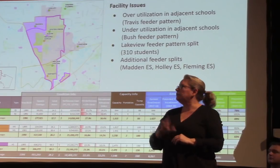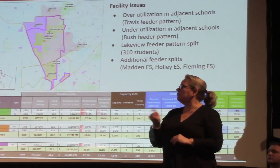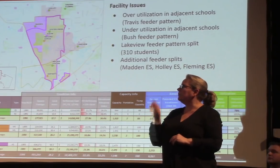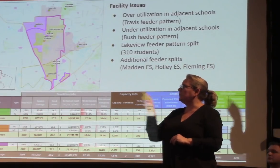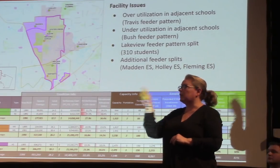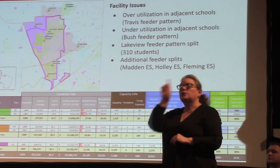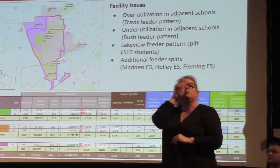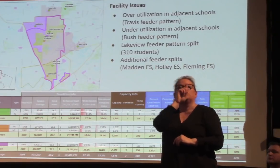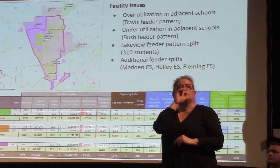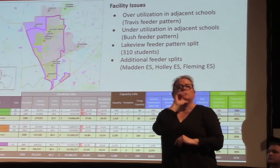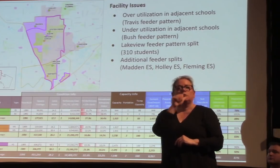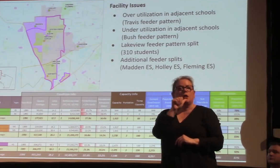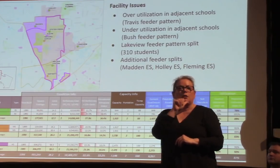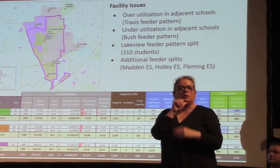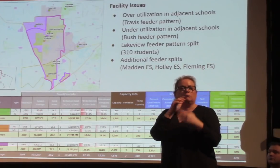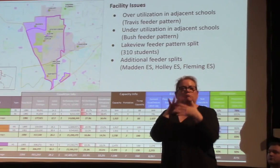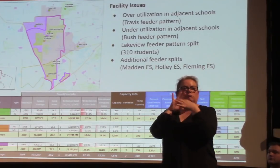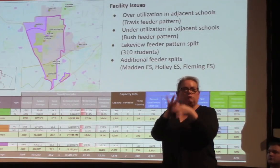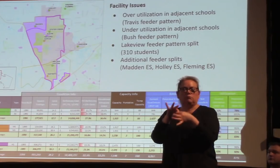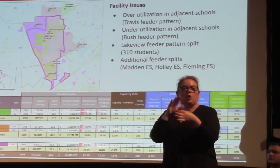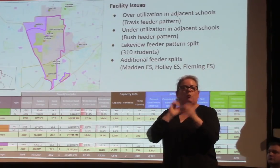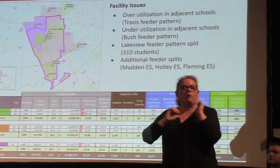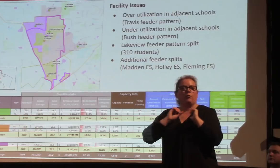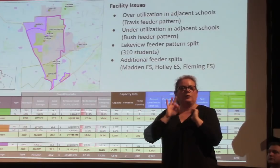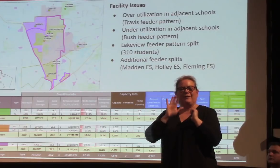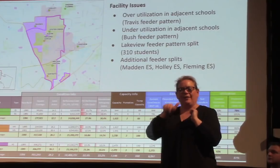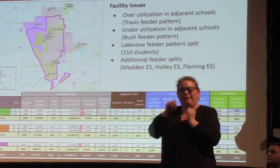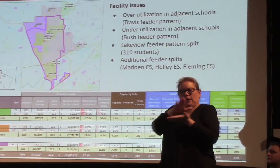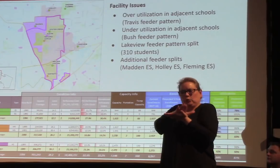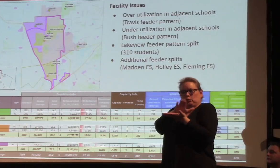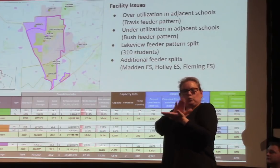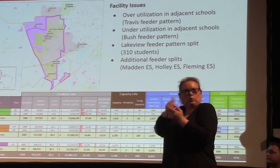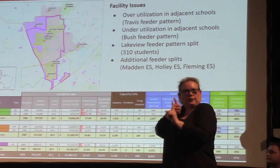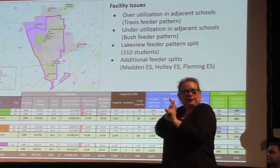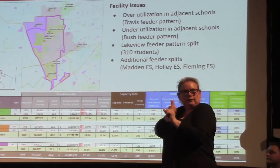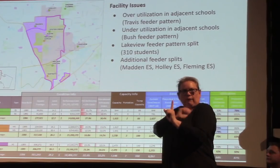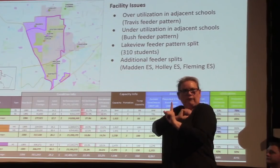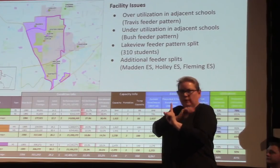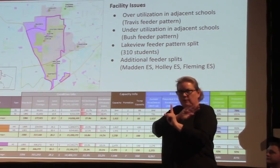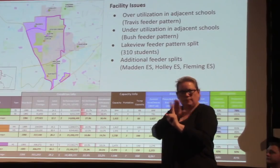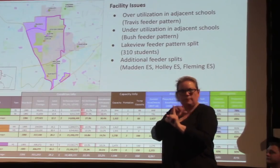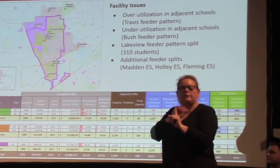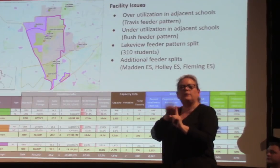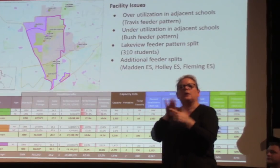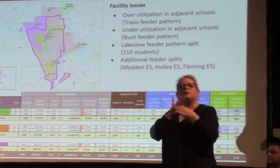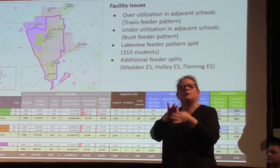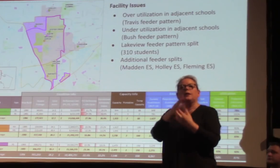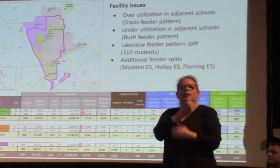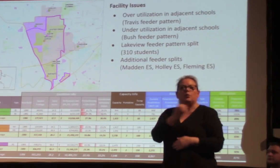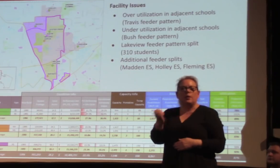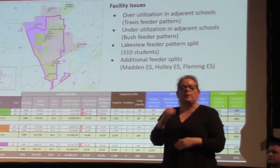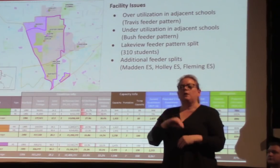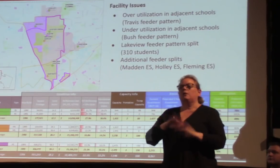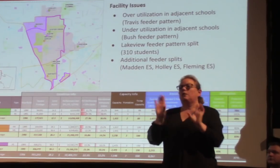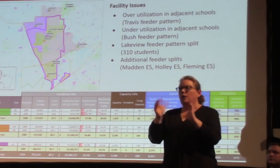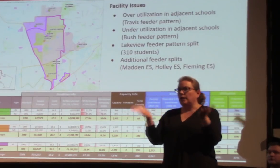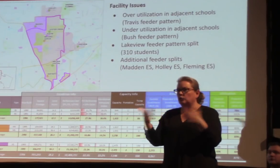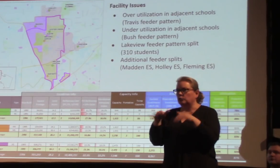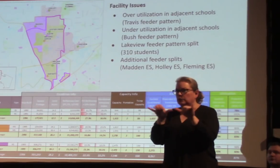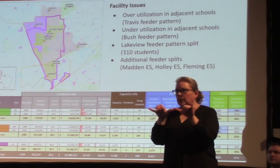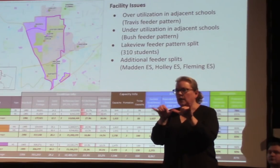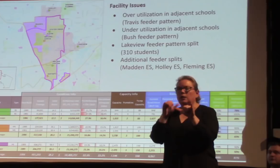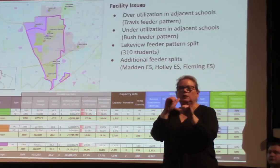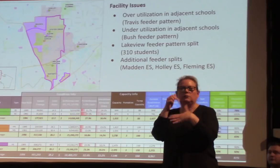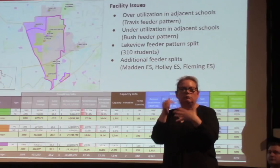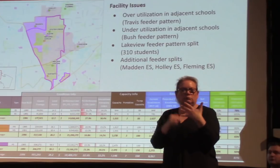school can support the program. Does it have the right spaces? Does it have the right furniture, fixtures, and equipment? Are the classrooms large enough? Those types of things